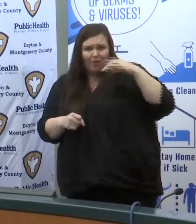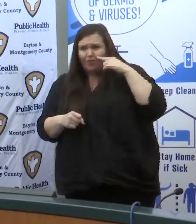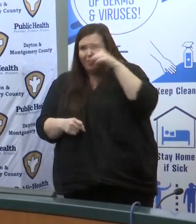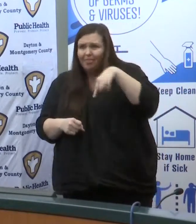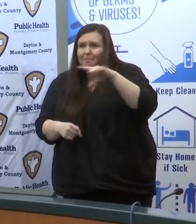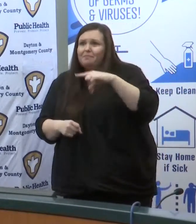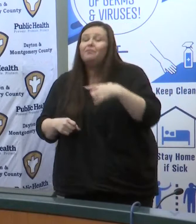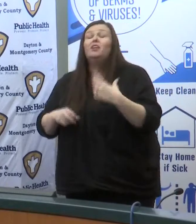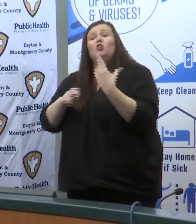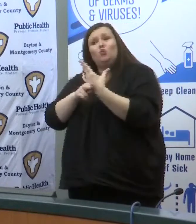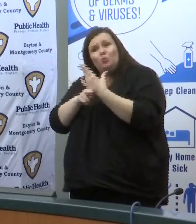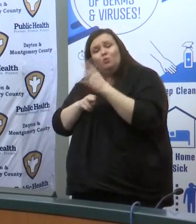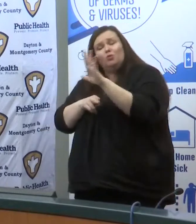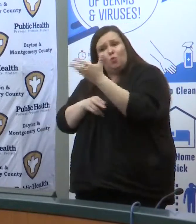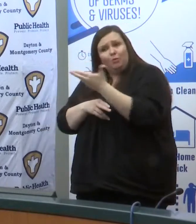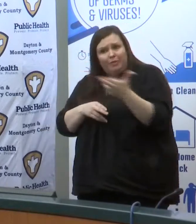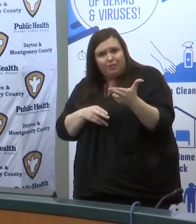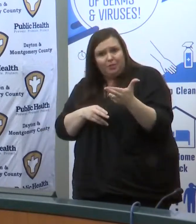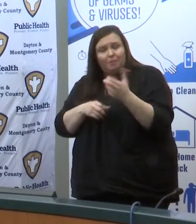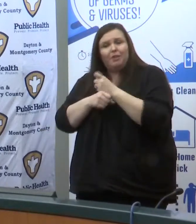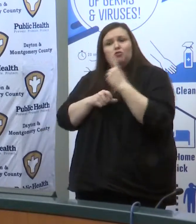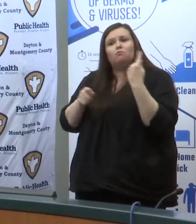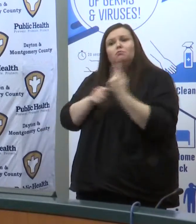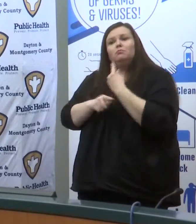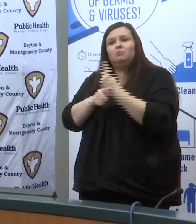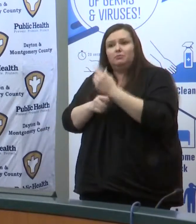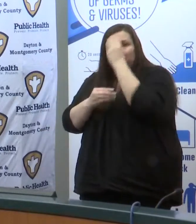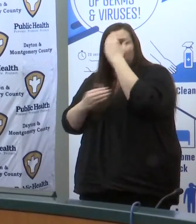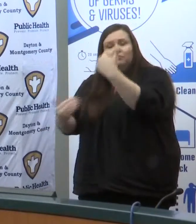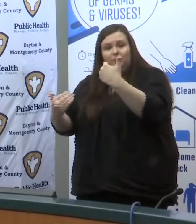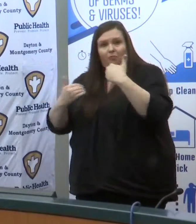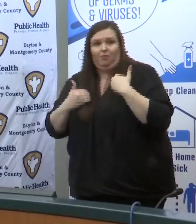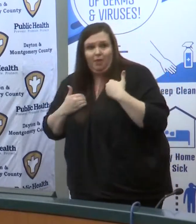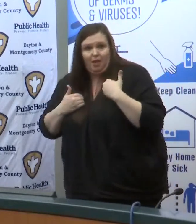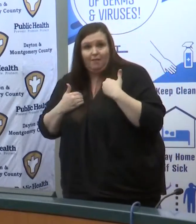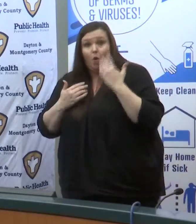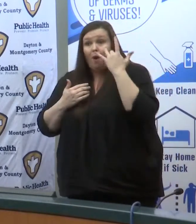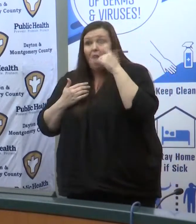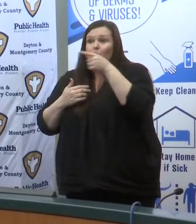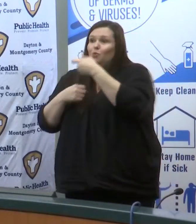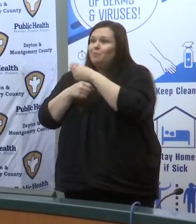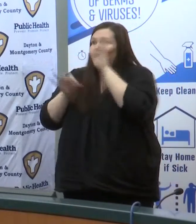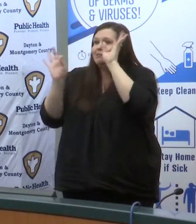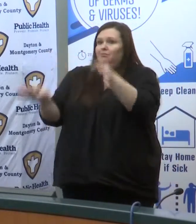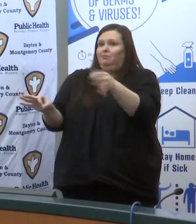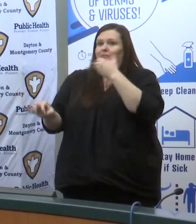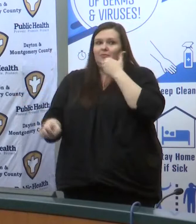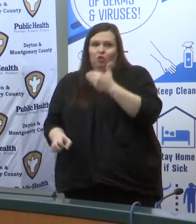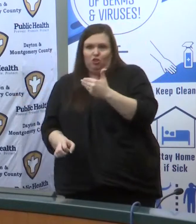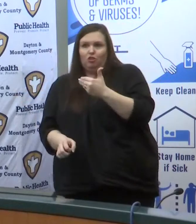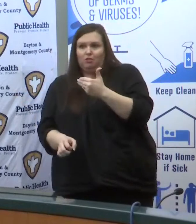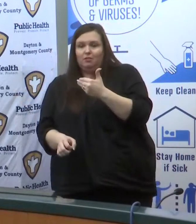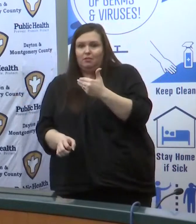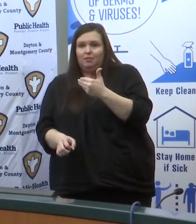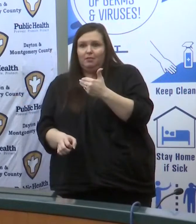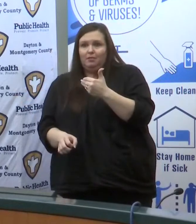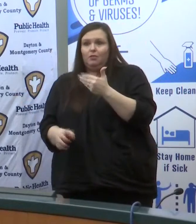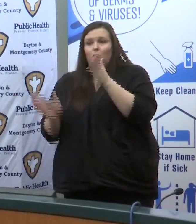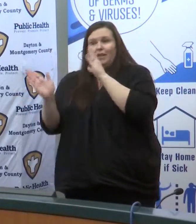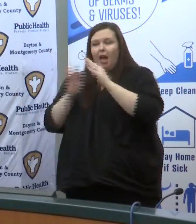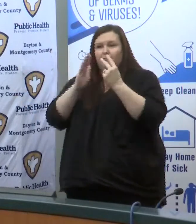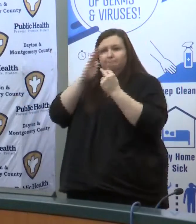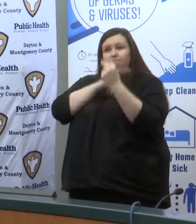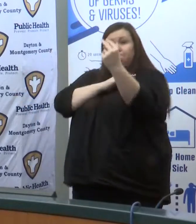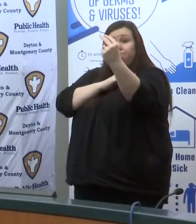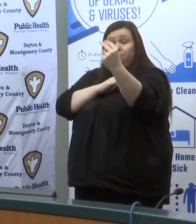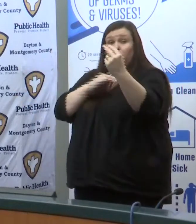use us to make sure you get the accurate information you need to make good decisions and to plan what's going to go on because yeah we've moved